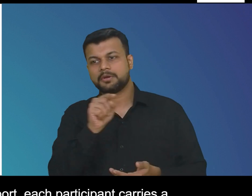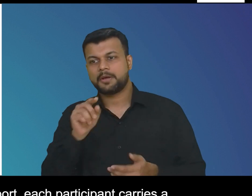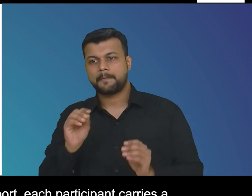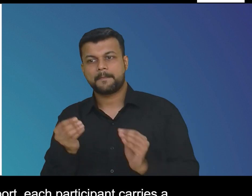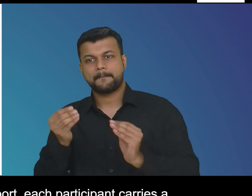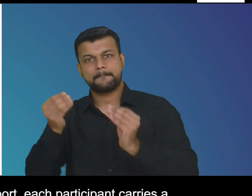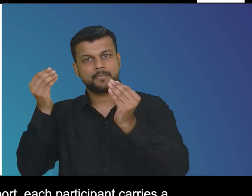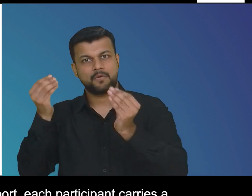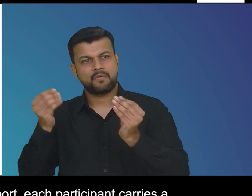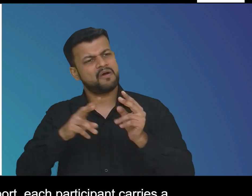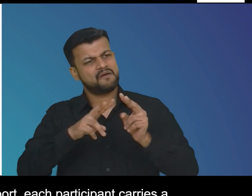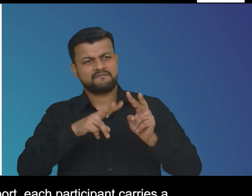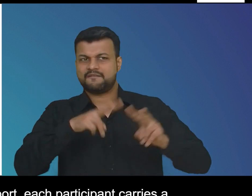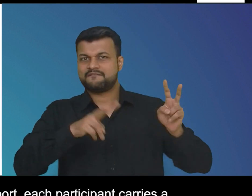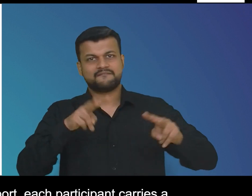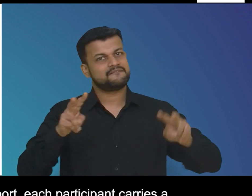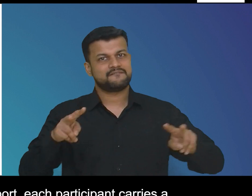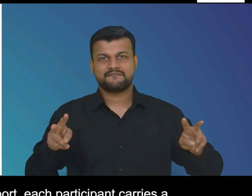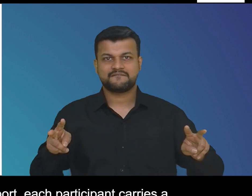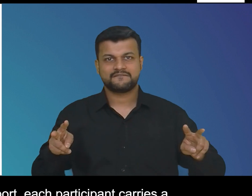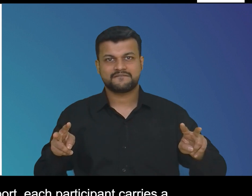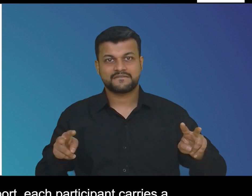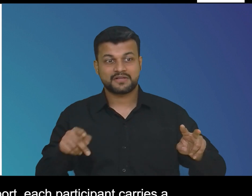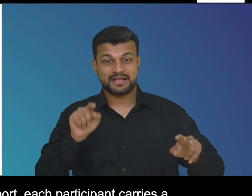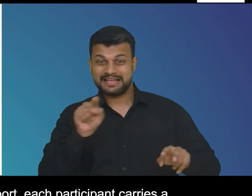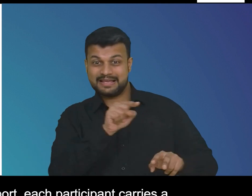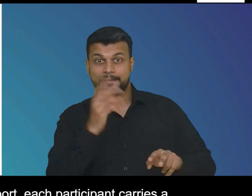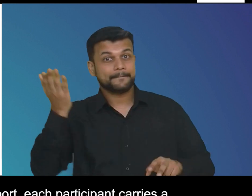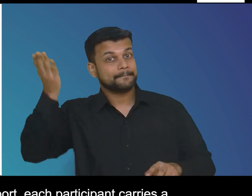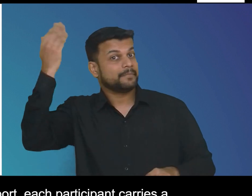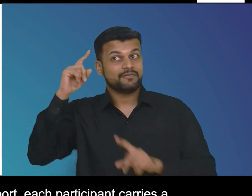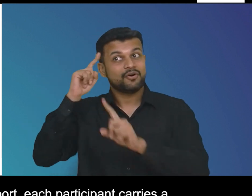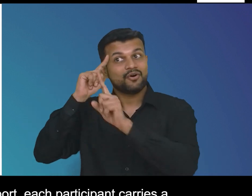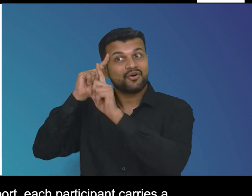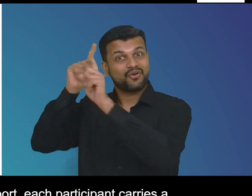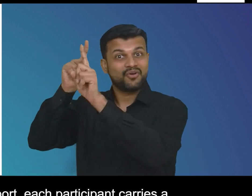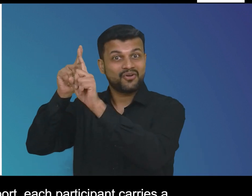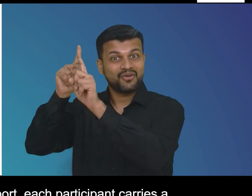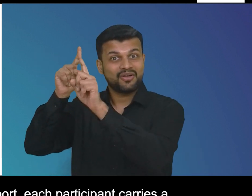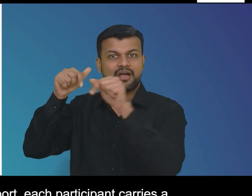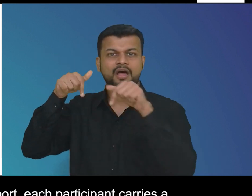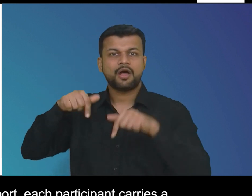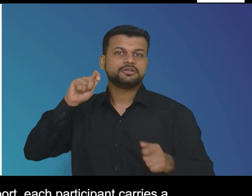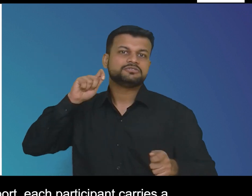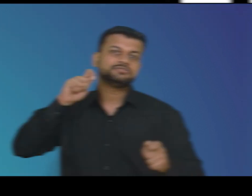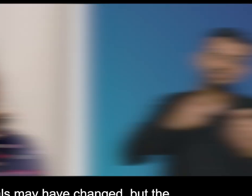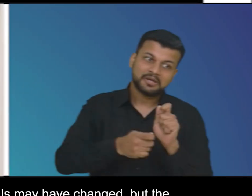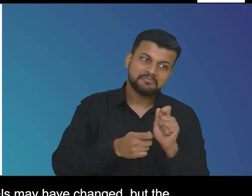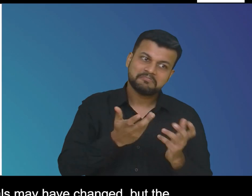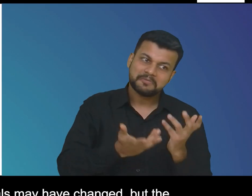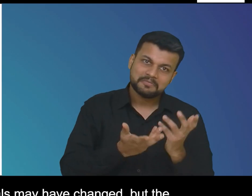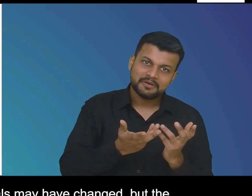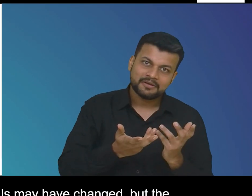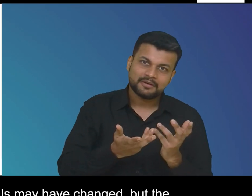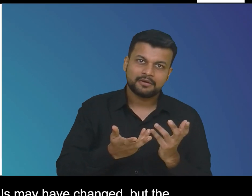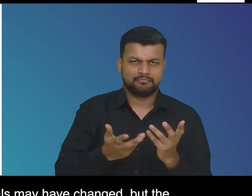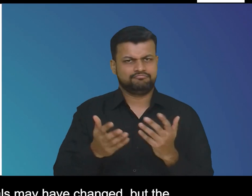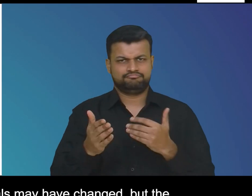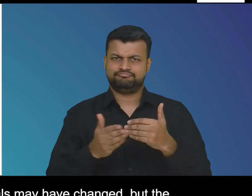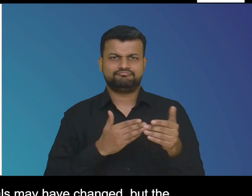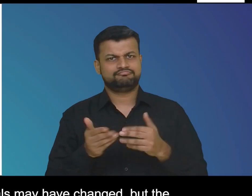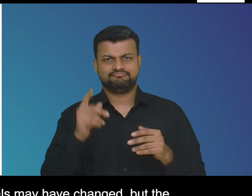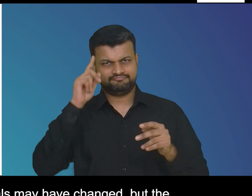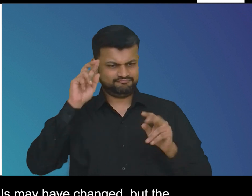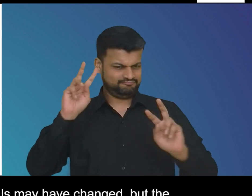through their expression of sport each participant carries a narrative of their own journey dreams may have shifted